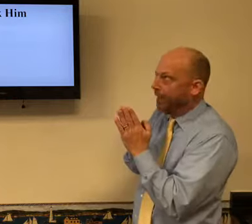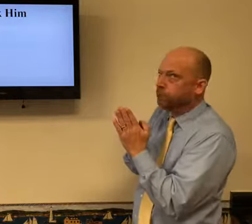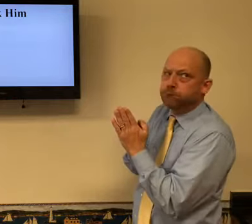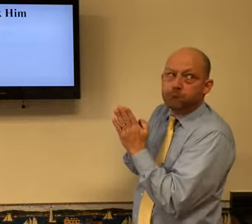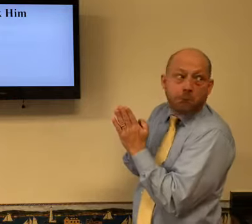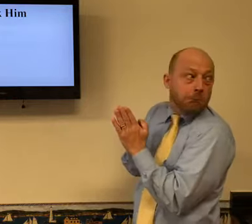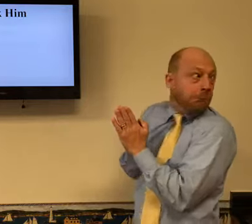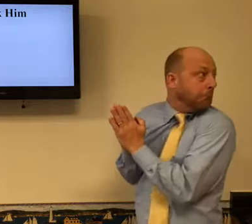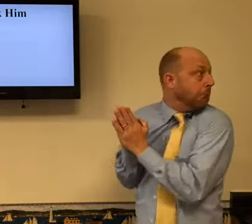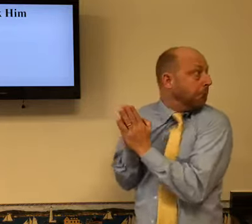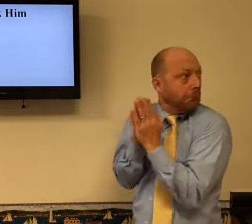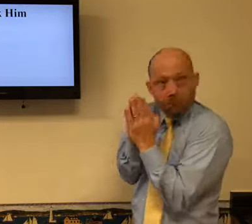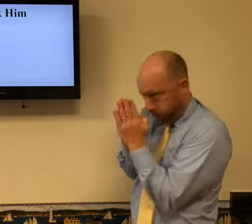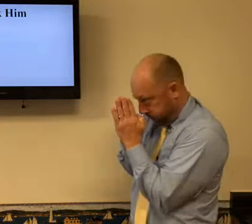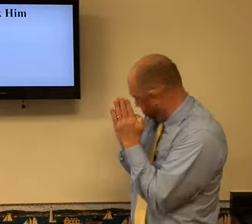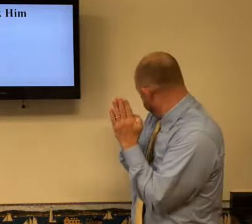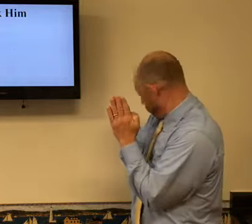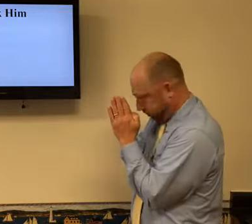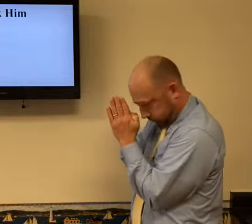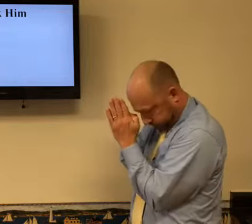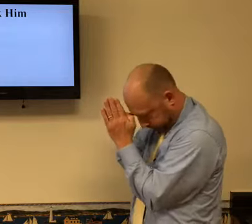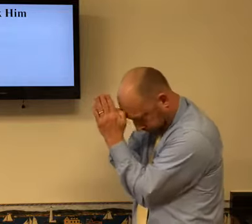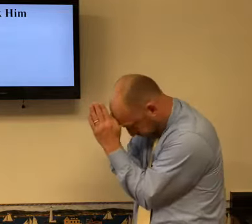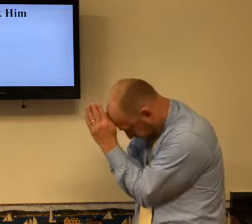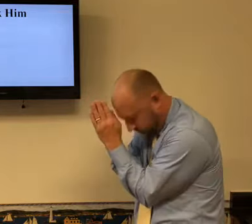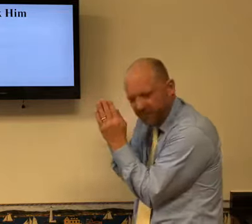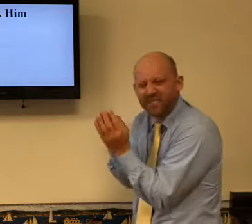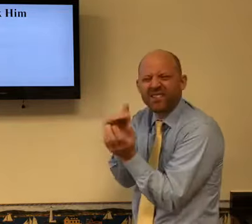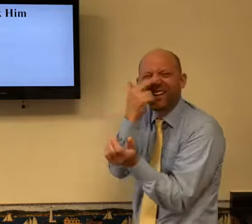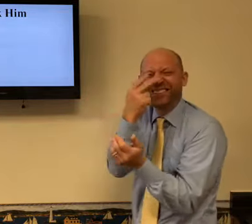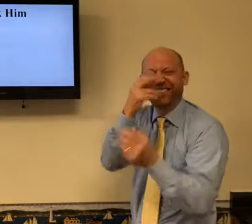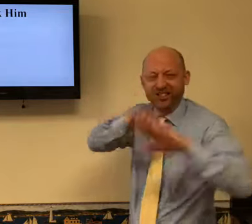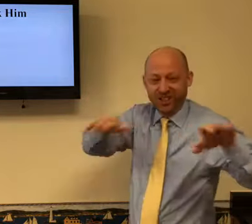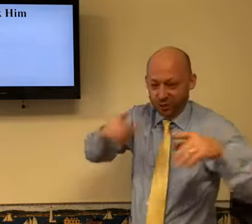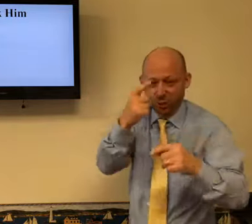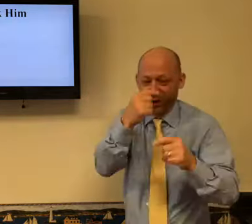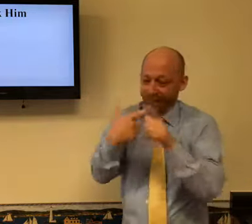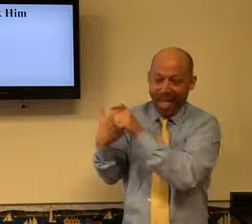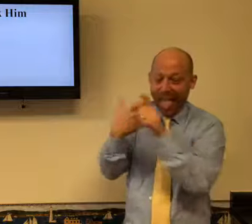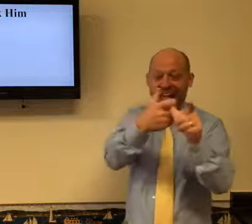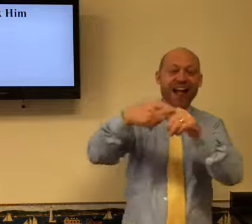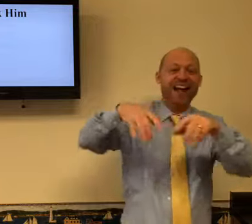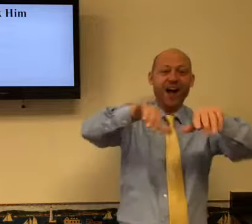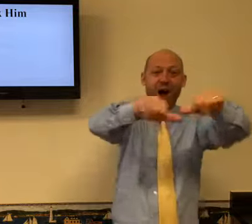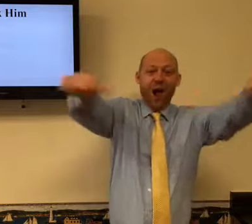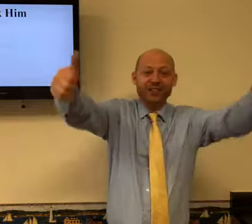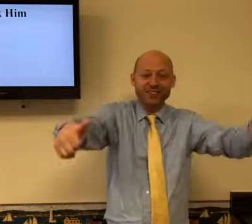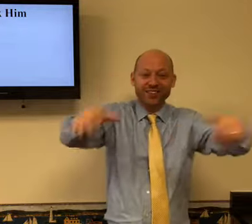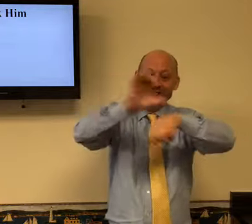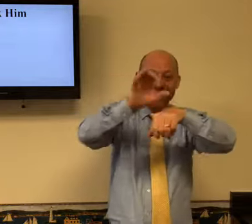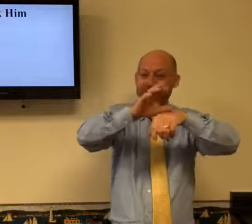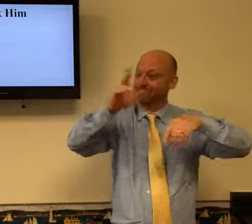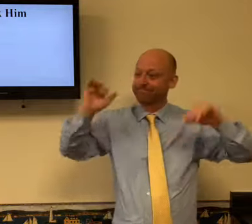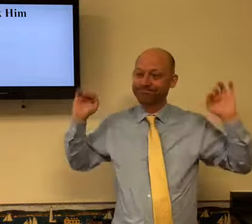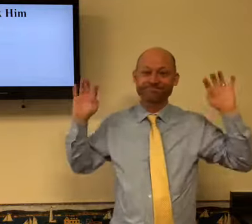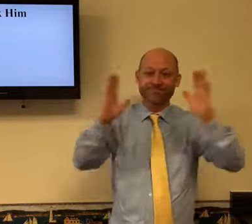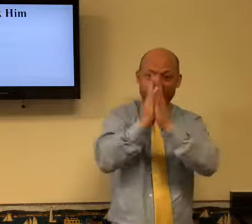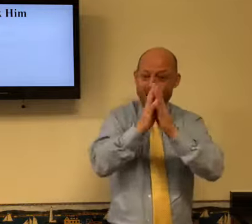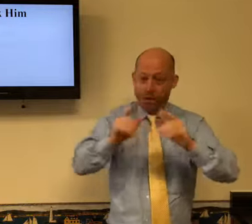Not, you know, just, is anybody looking at me? Is anybody watching me? No. You know, the children, you know, they come to the